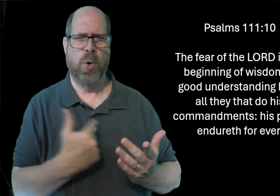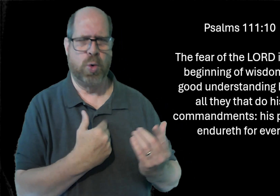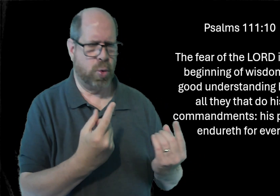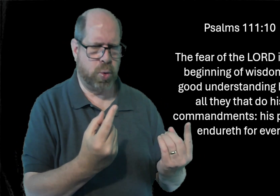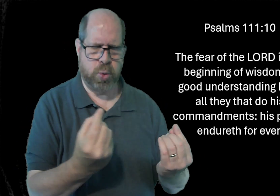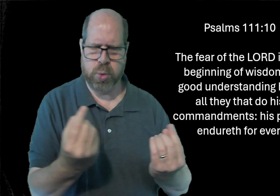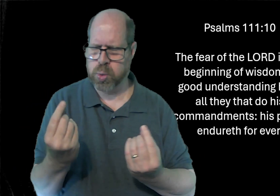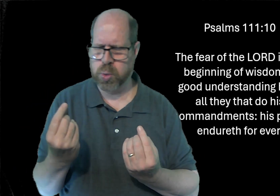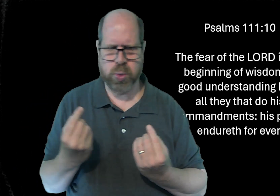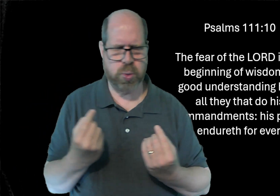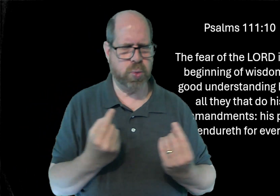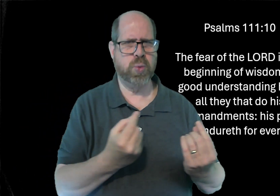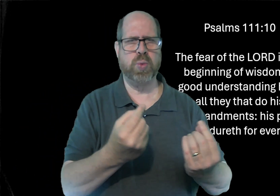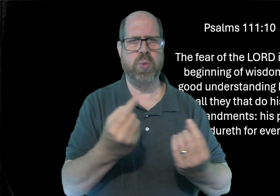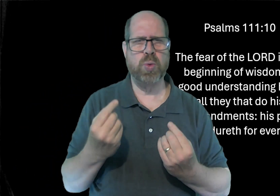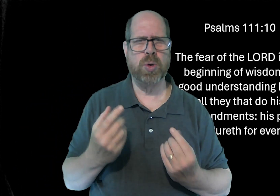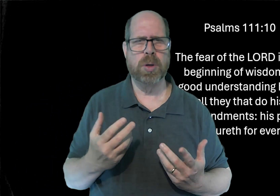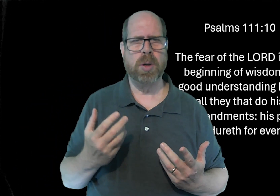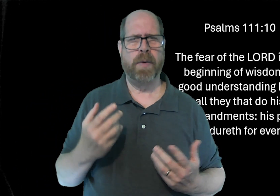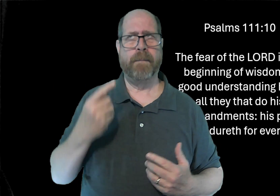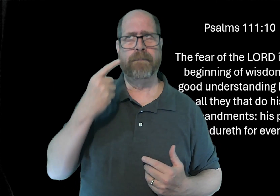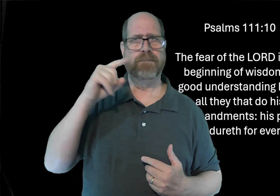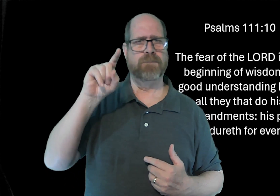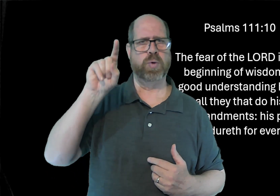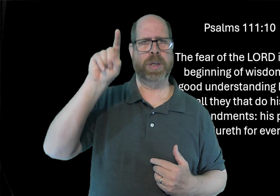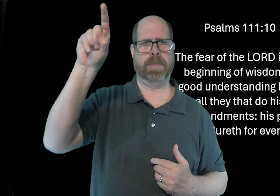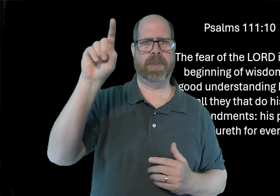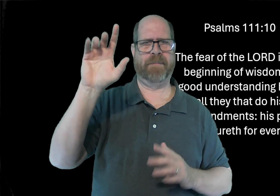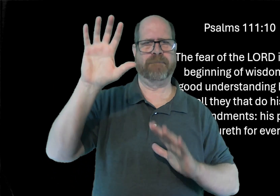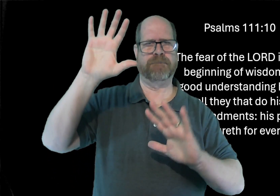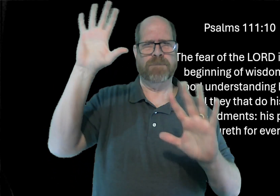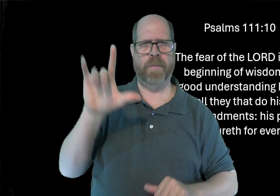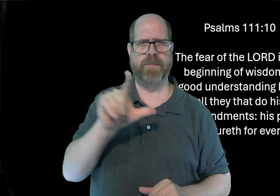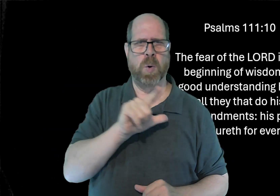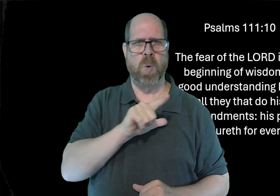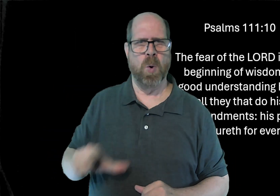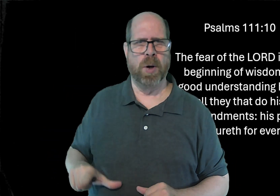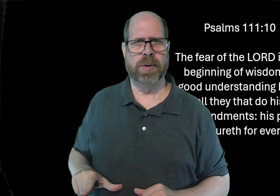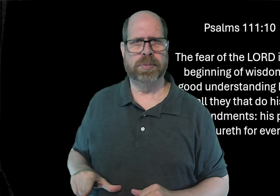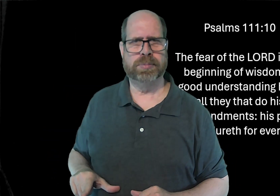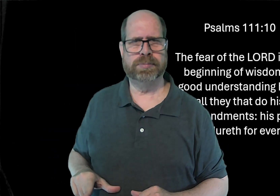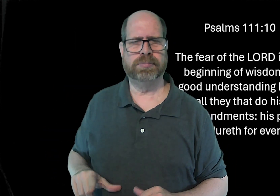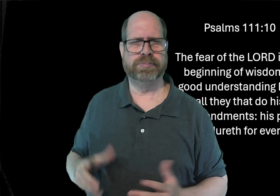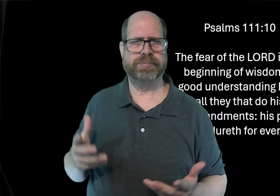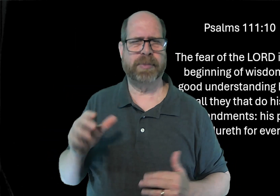No, it means what we do for him, for our Lord.